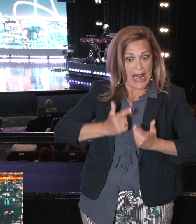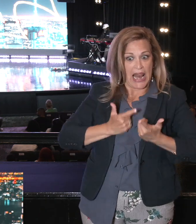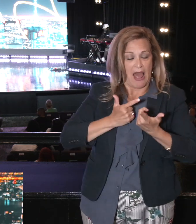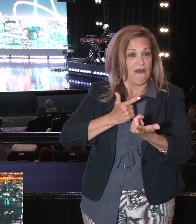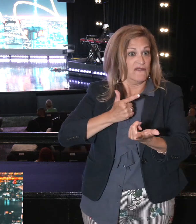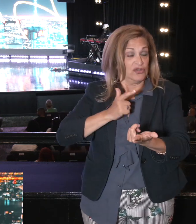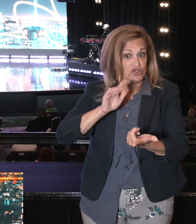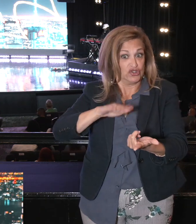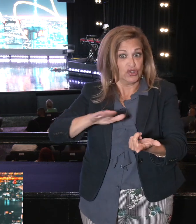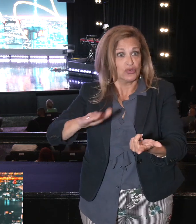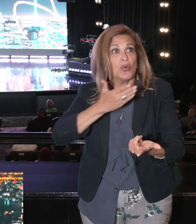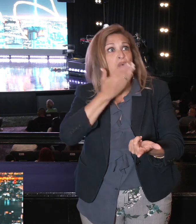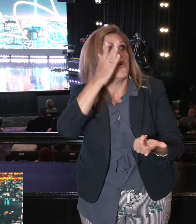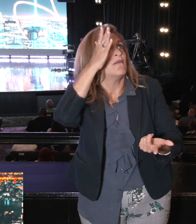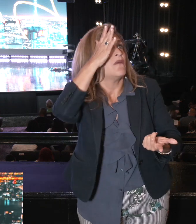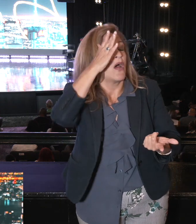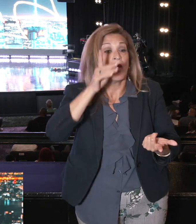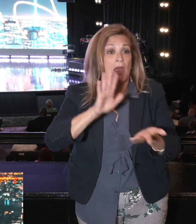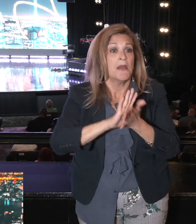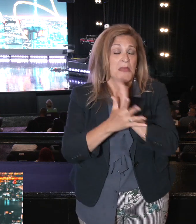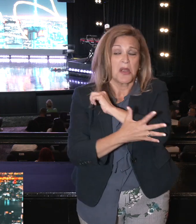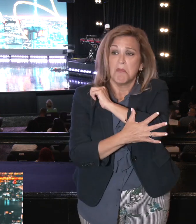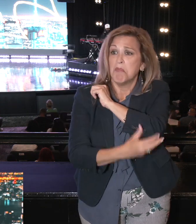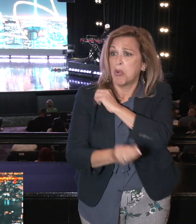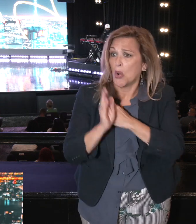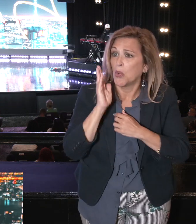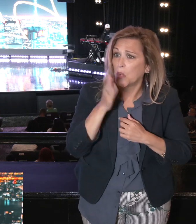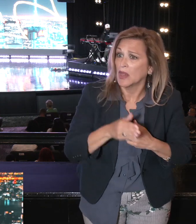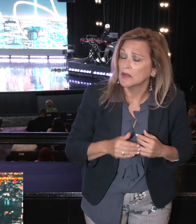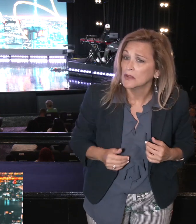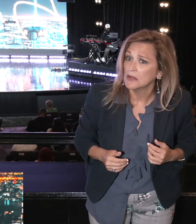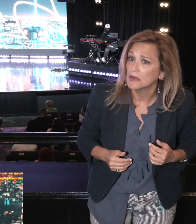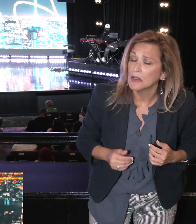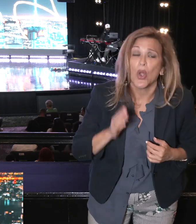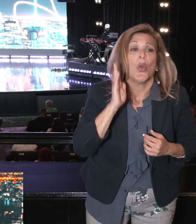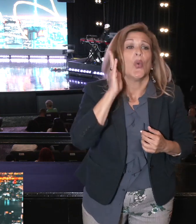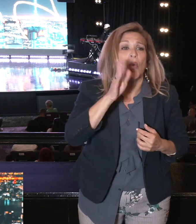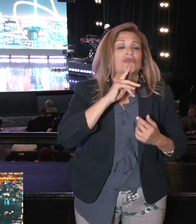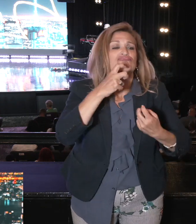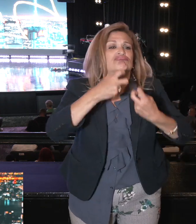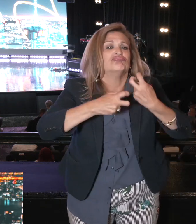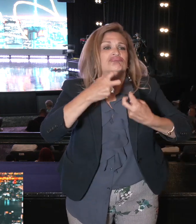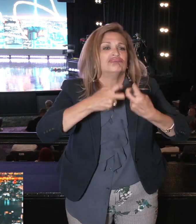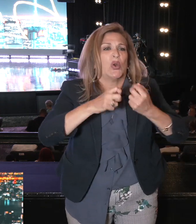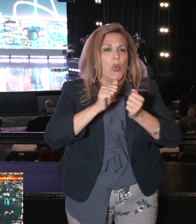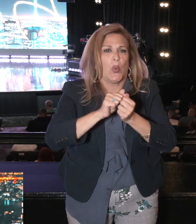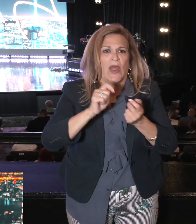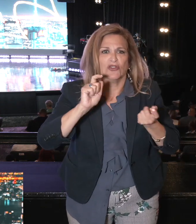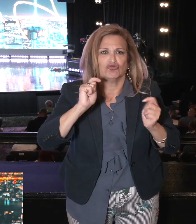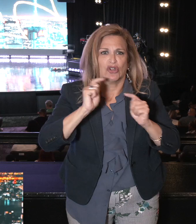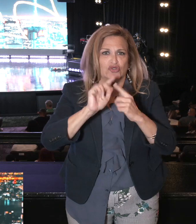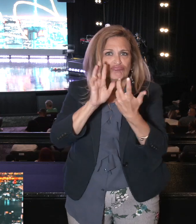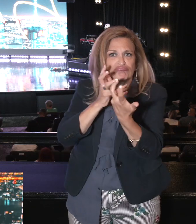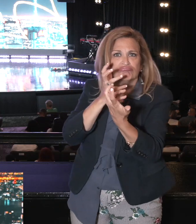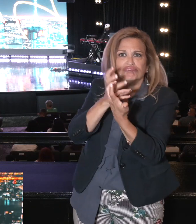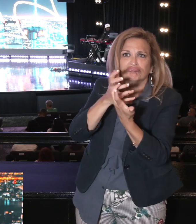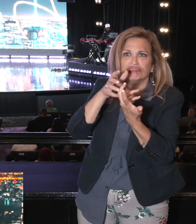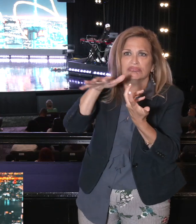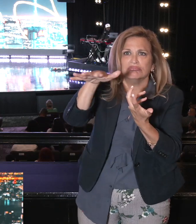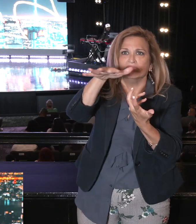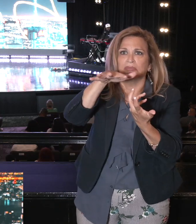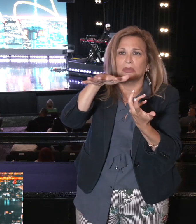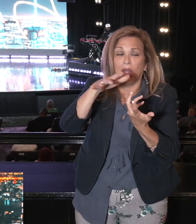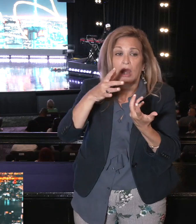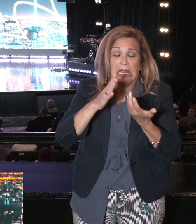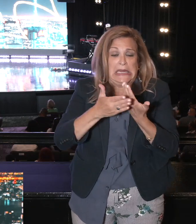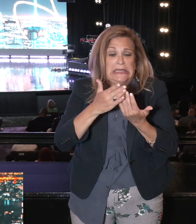That children are more likely to be poor. More likely to have difficulties with social adjustment. More likely to fall into drug and